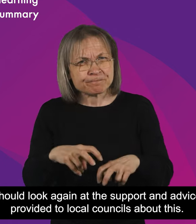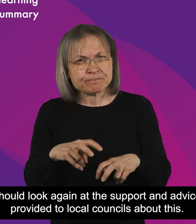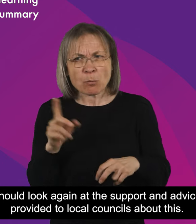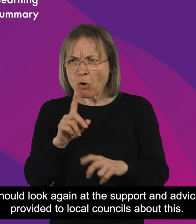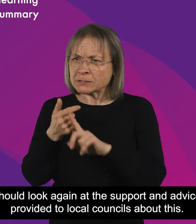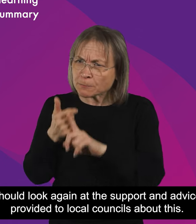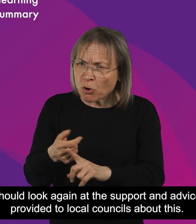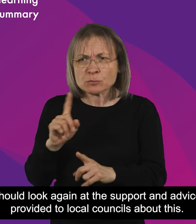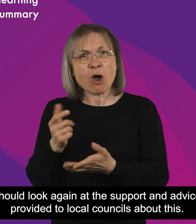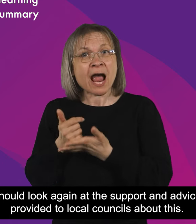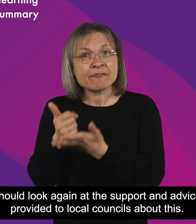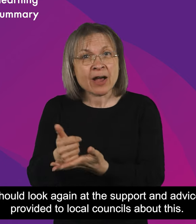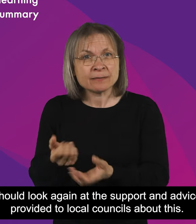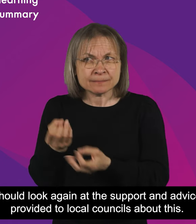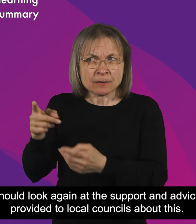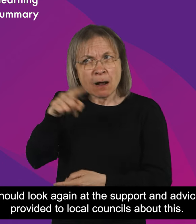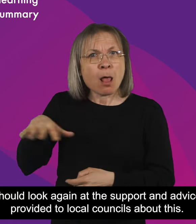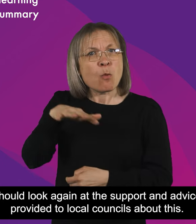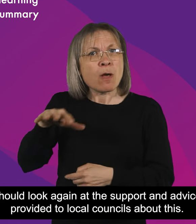and advice provided to local councils about this.